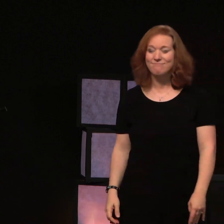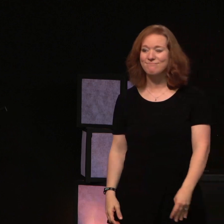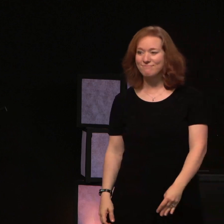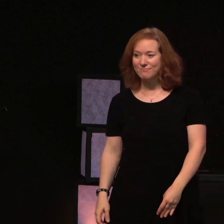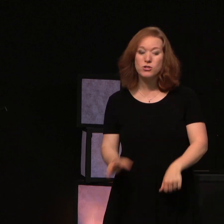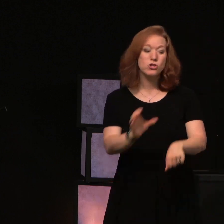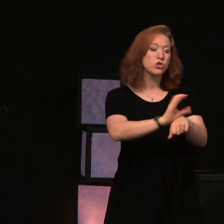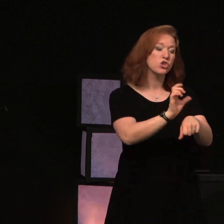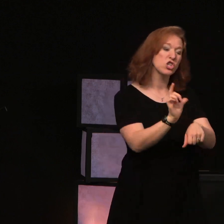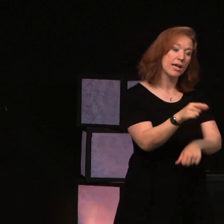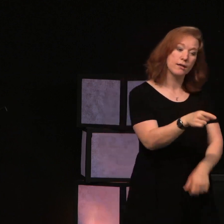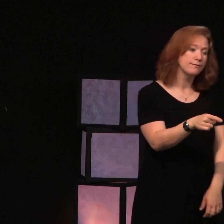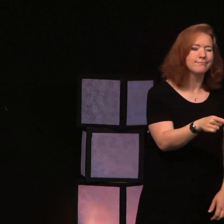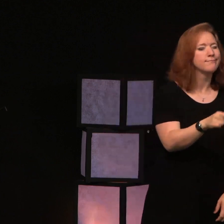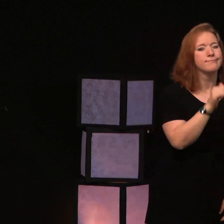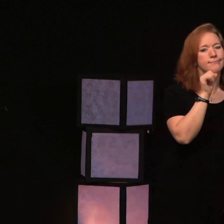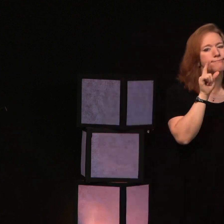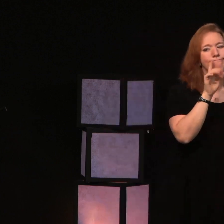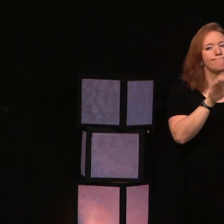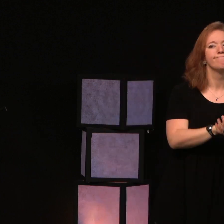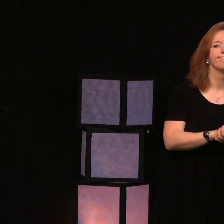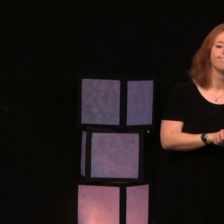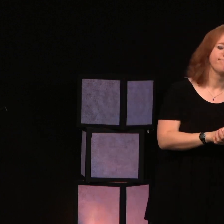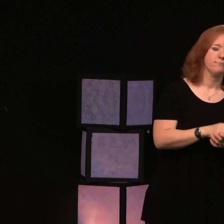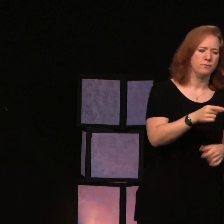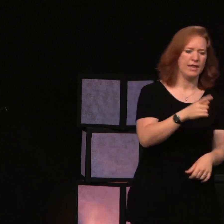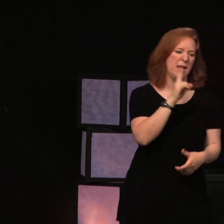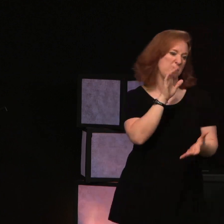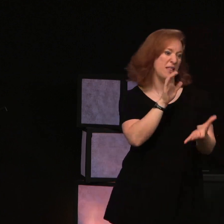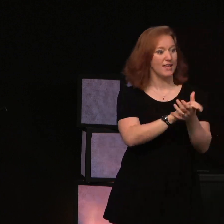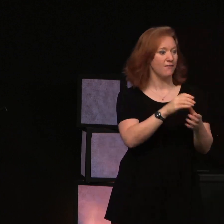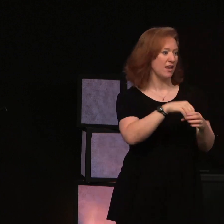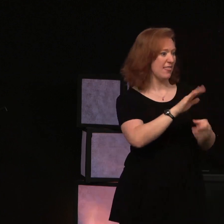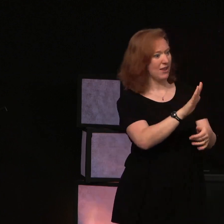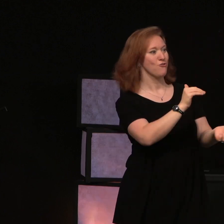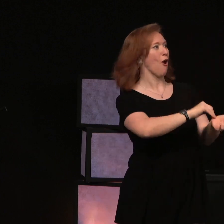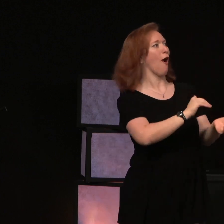Church L didn't. They believed in Dr. So-and-so.